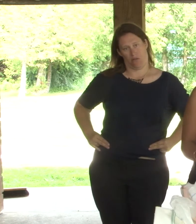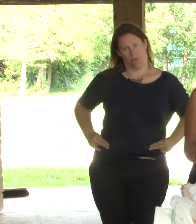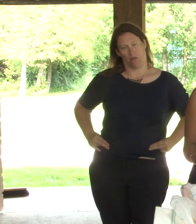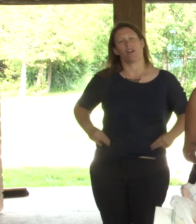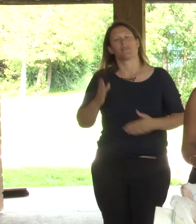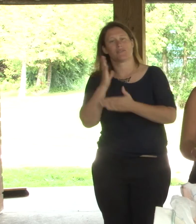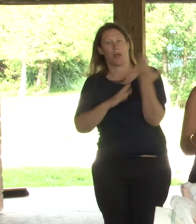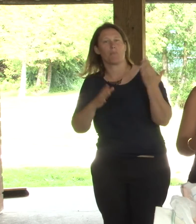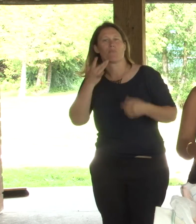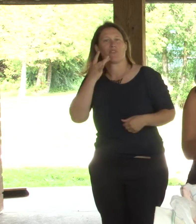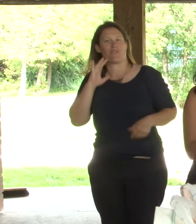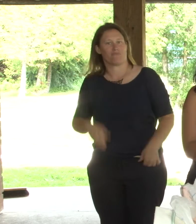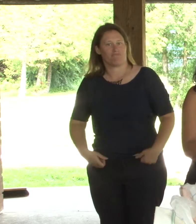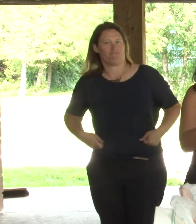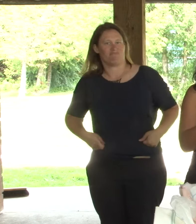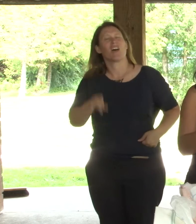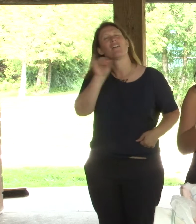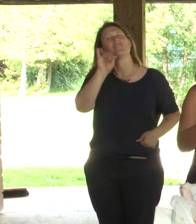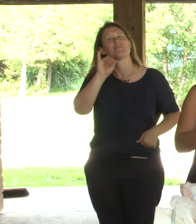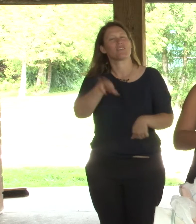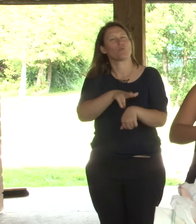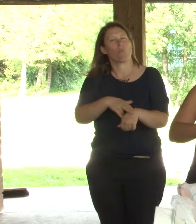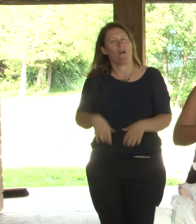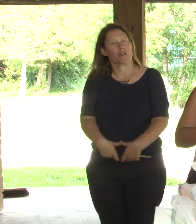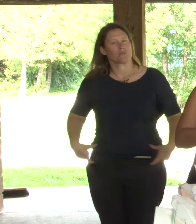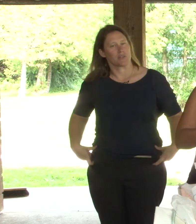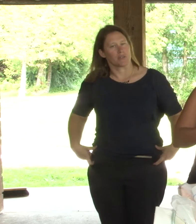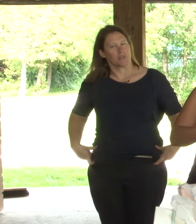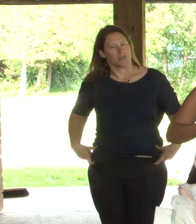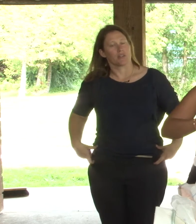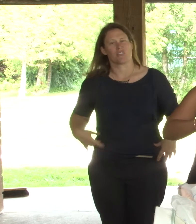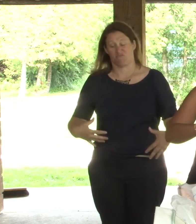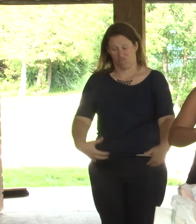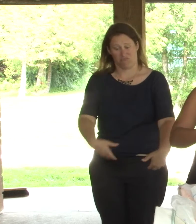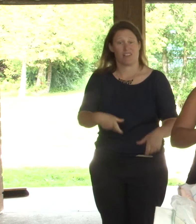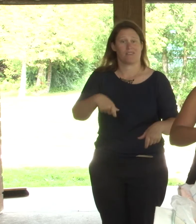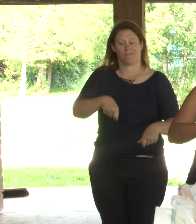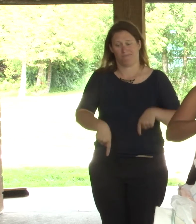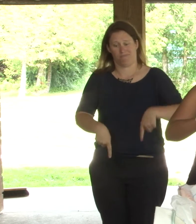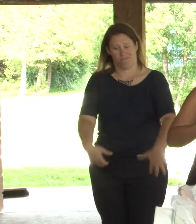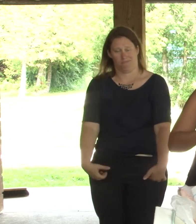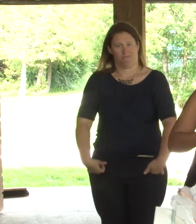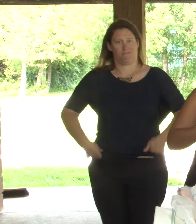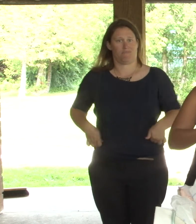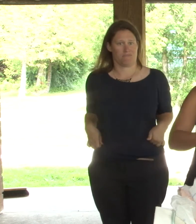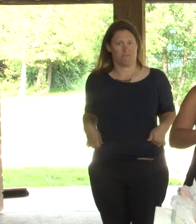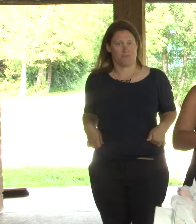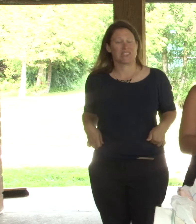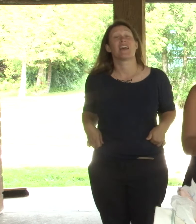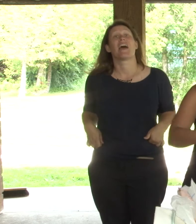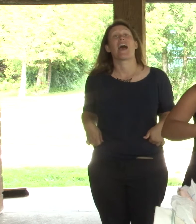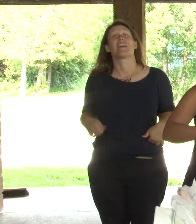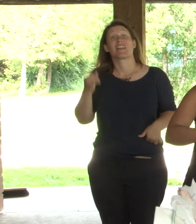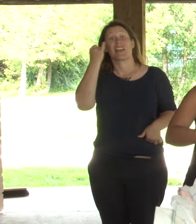fits just like any regular underwear. Just have to pull it up. And then to remove, just have to tear it apart. So you don't have to actually bend